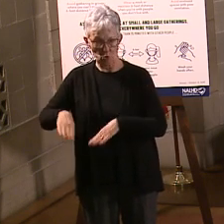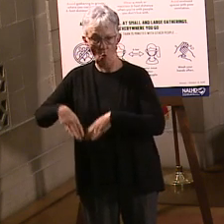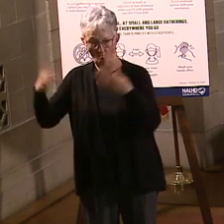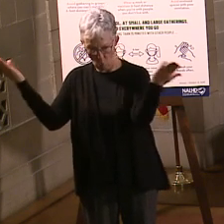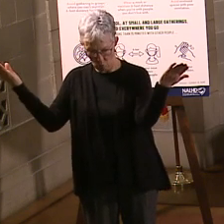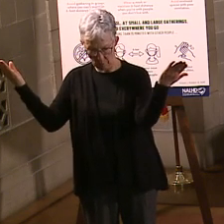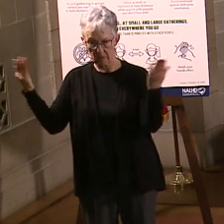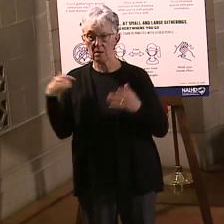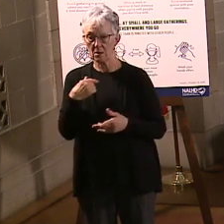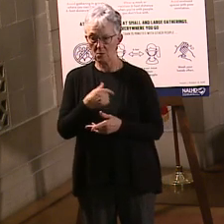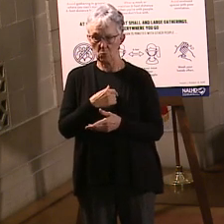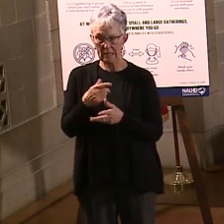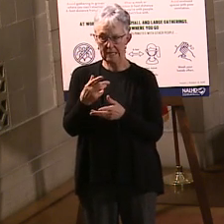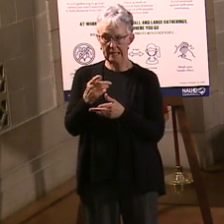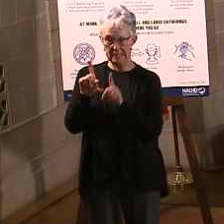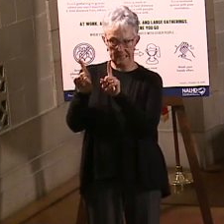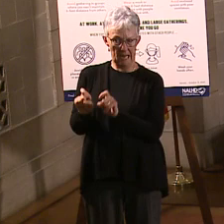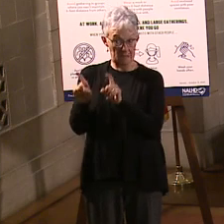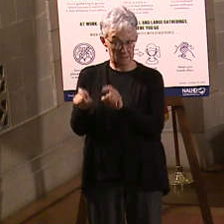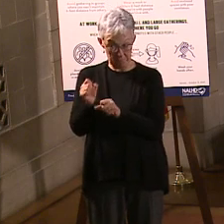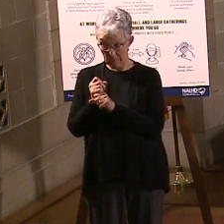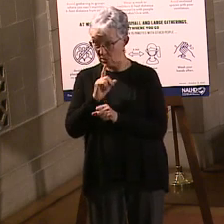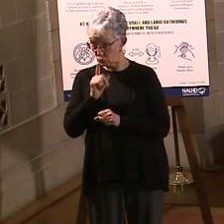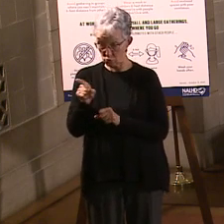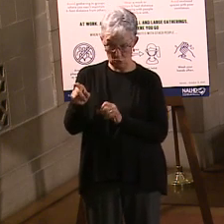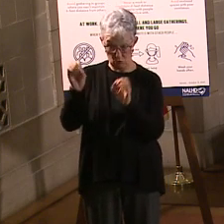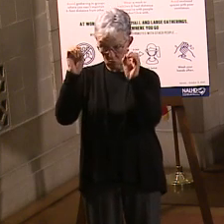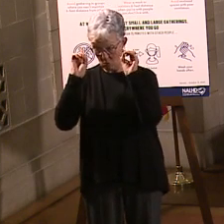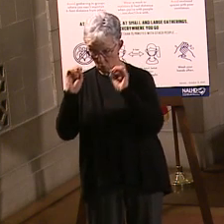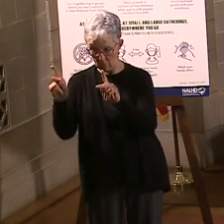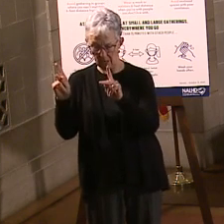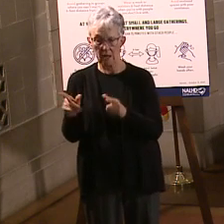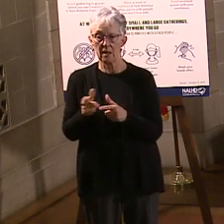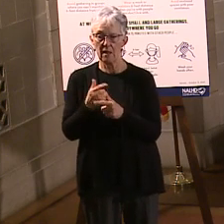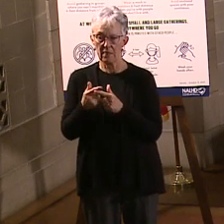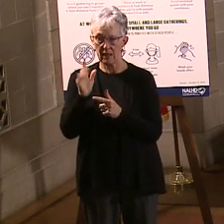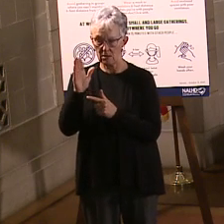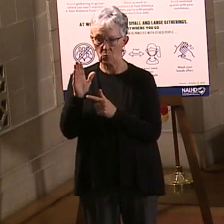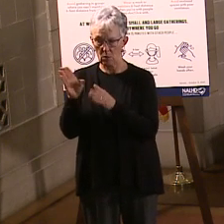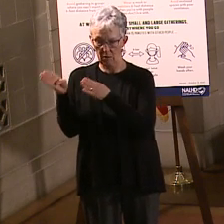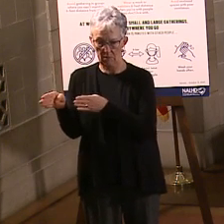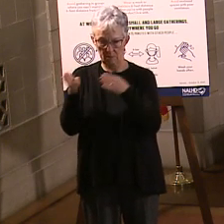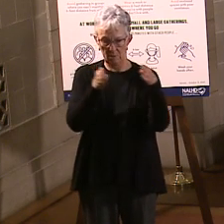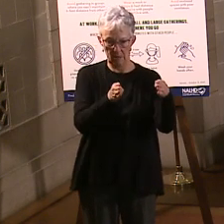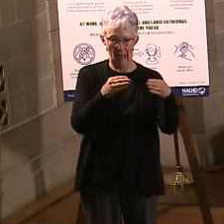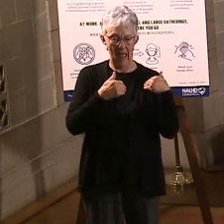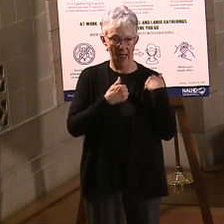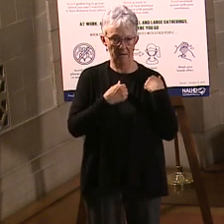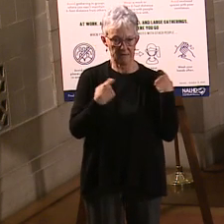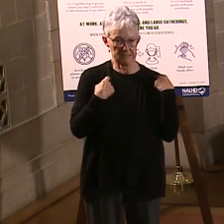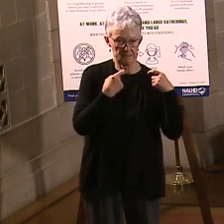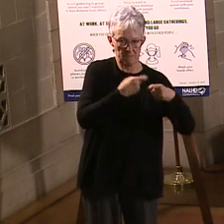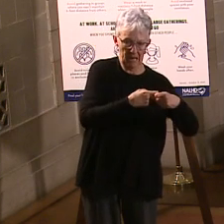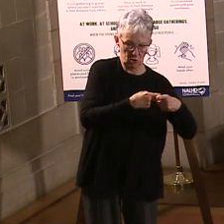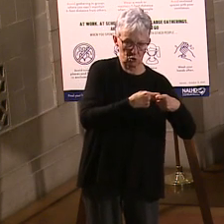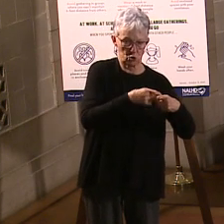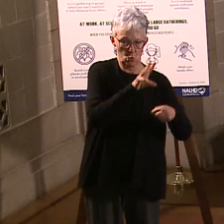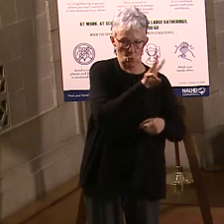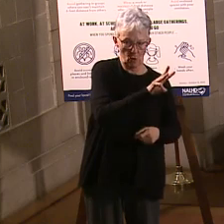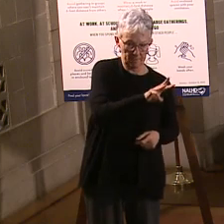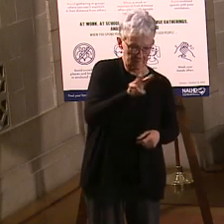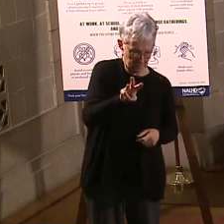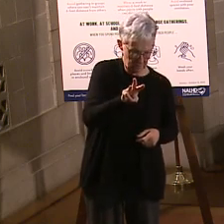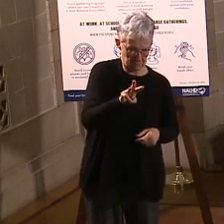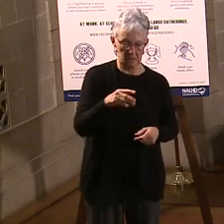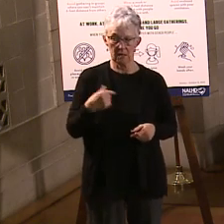of the everything is exactly how we want it to be. And then we will do a fast follower with the Spanish site. But, again, speaking to the fact that we have a couple